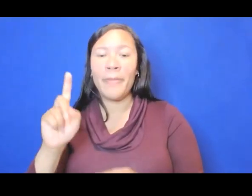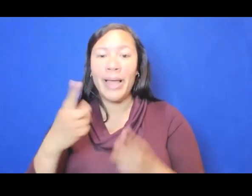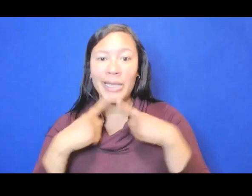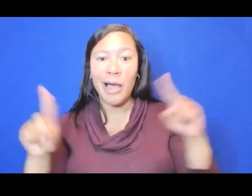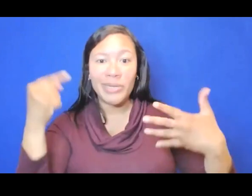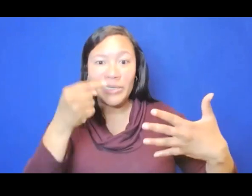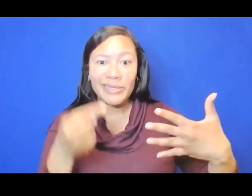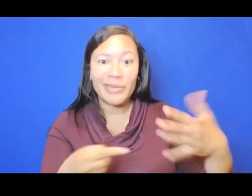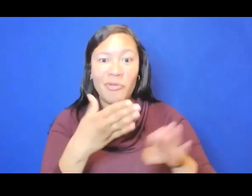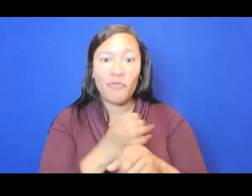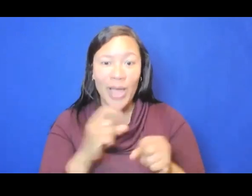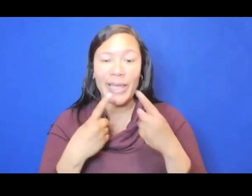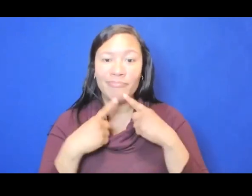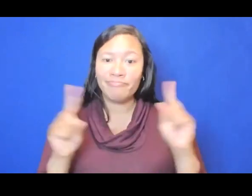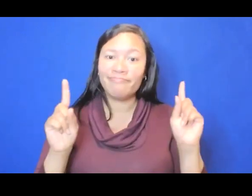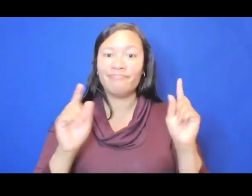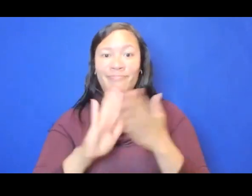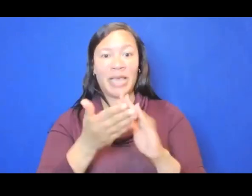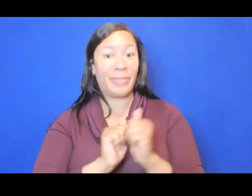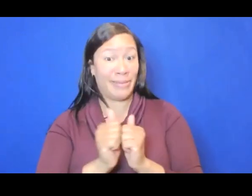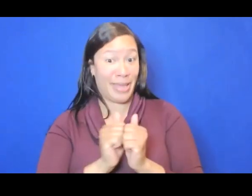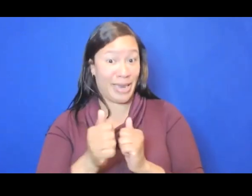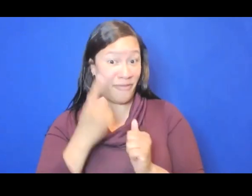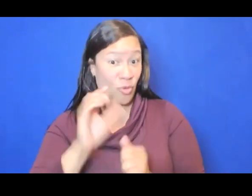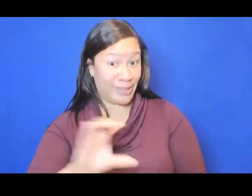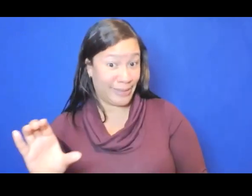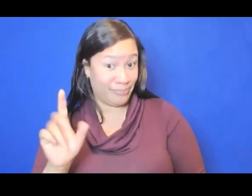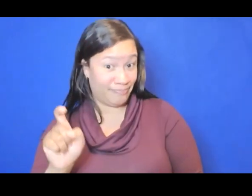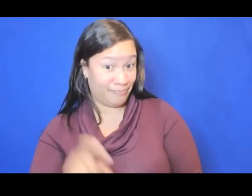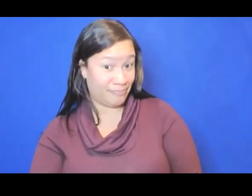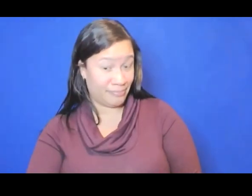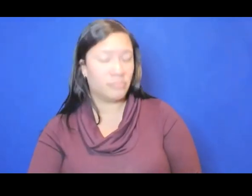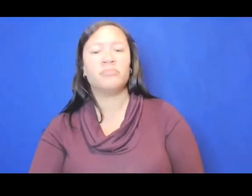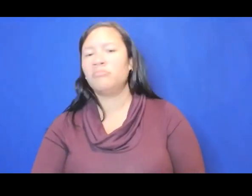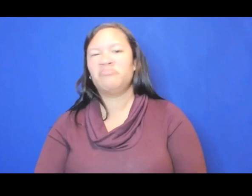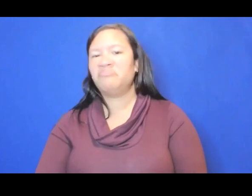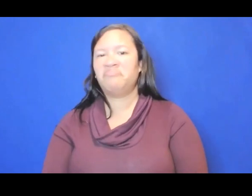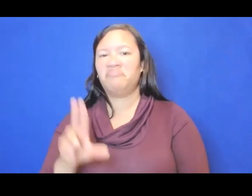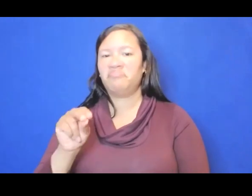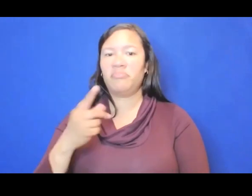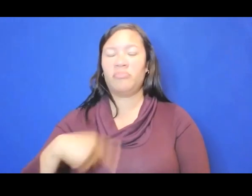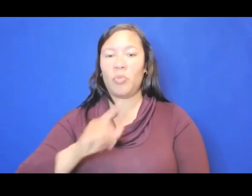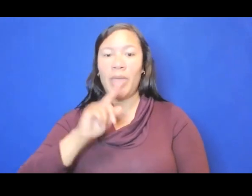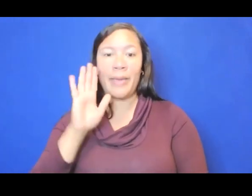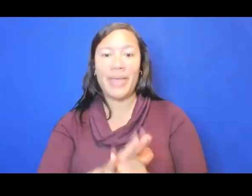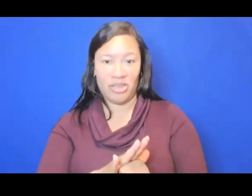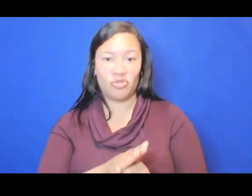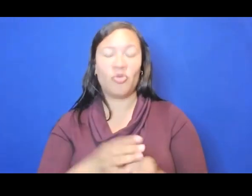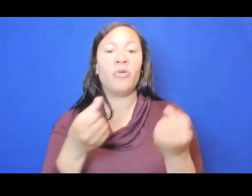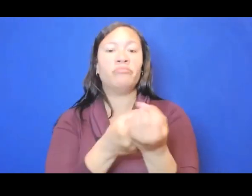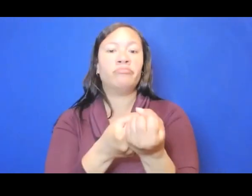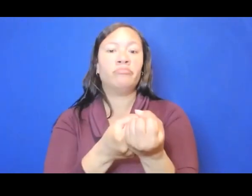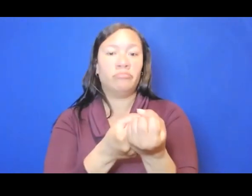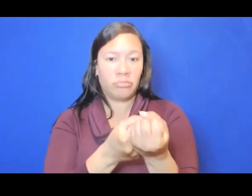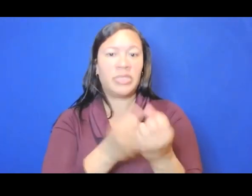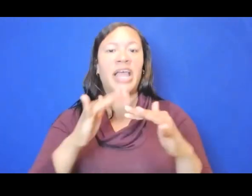for the creative capital grant? No. One of the things that we are committed to with creative capital is funding diversity in all of its